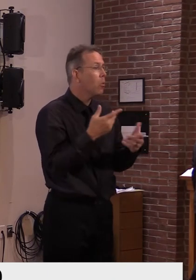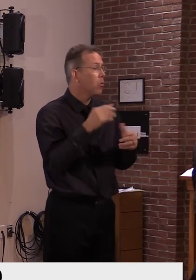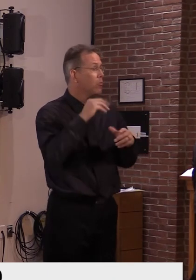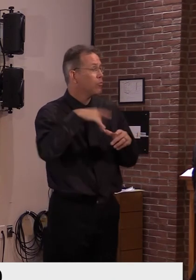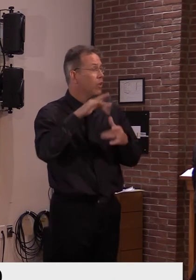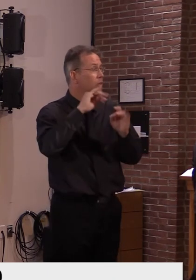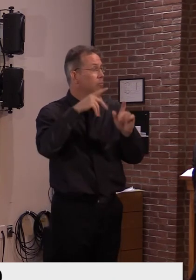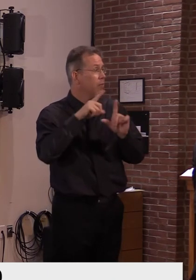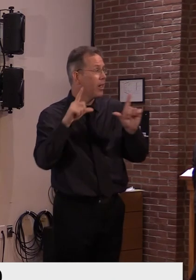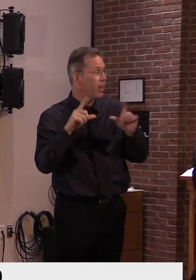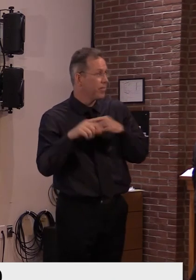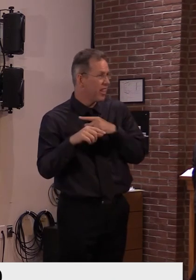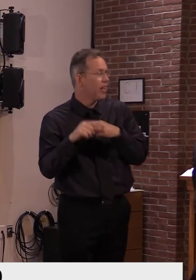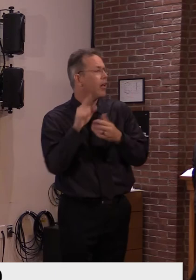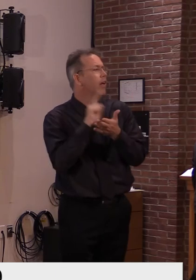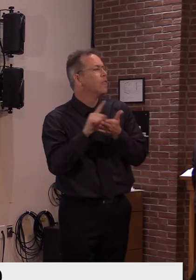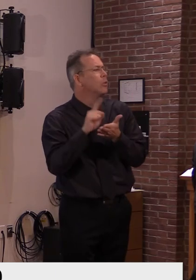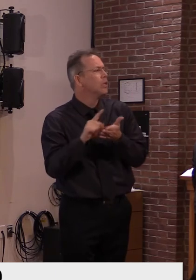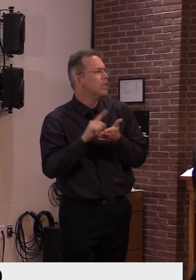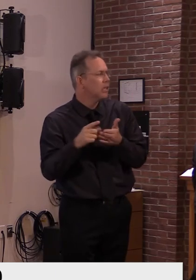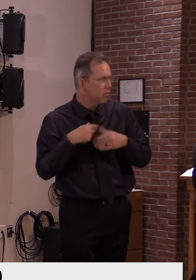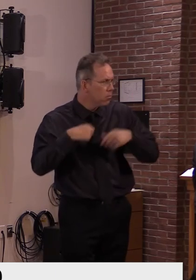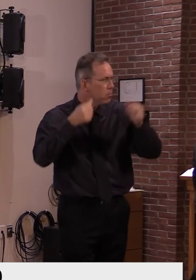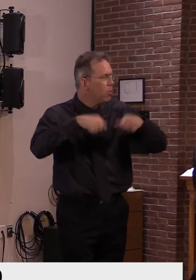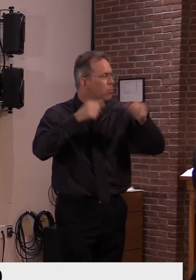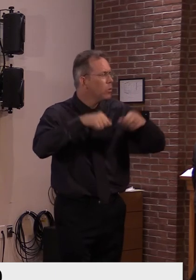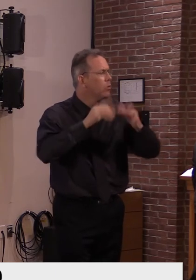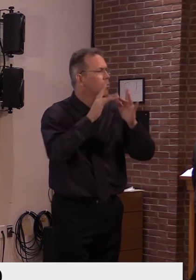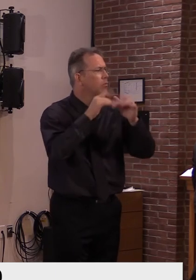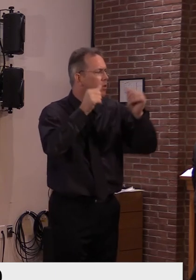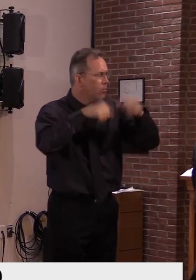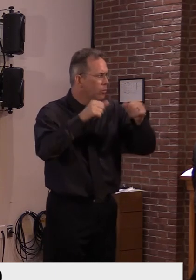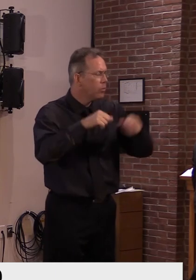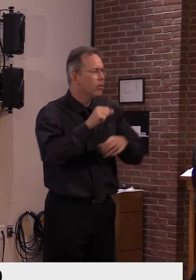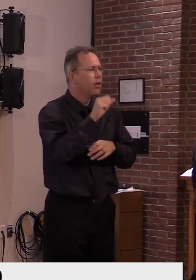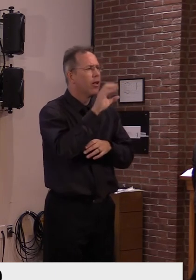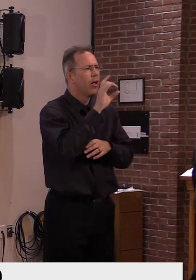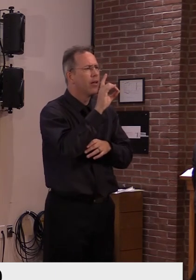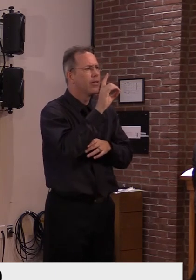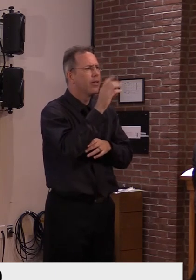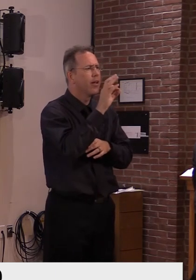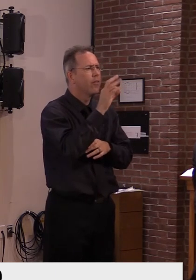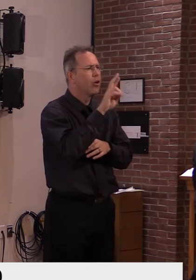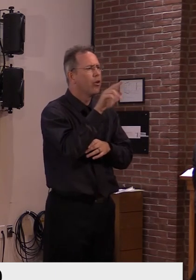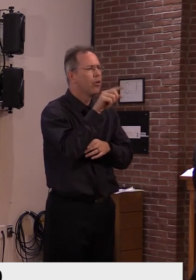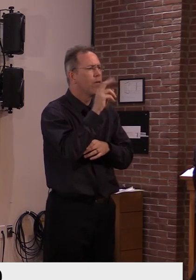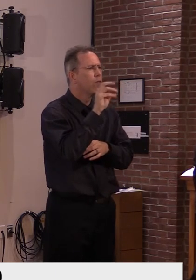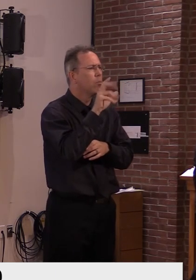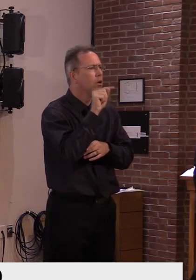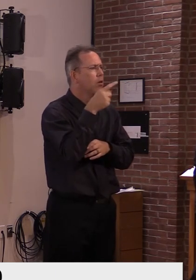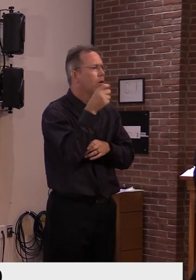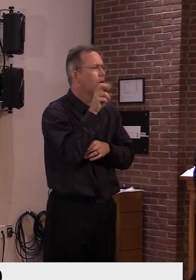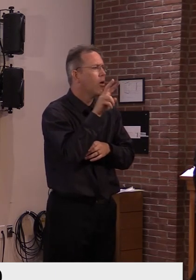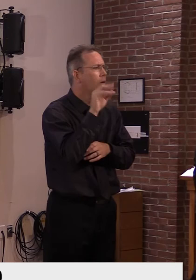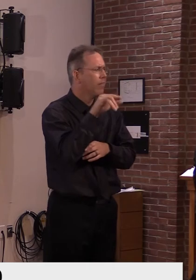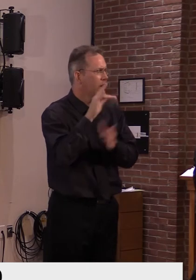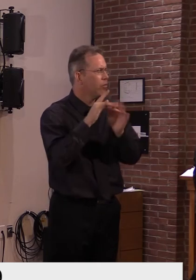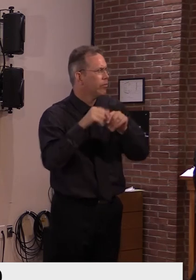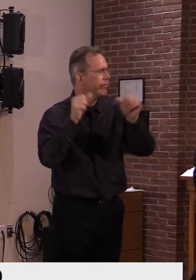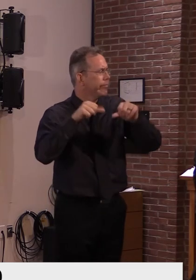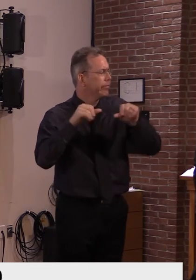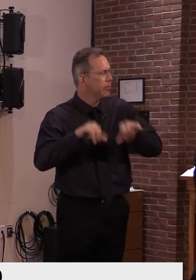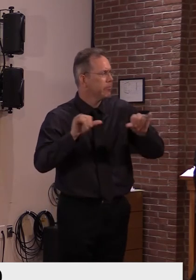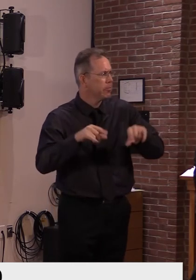uh, DFRs, ACCDs, uh, the health departments, uh, all of the websites.